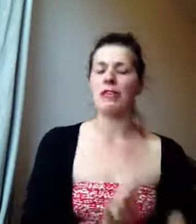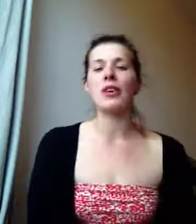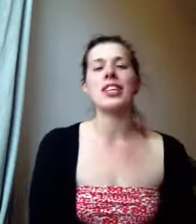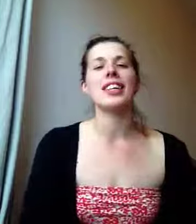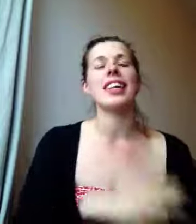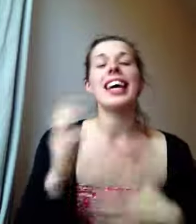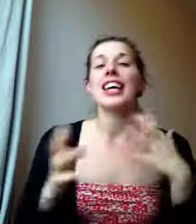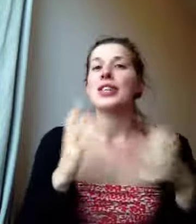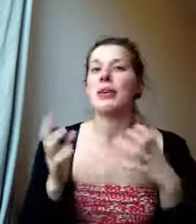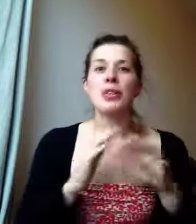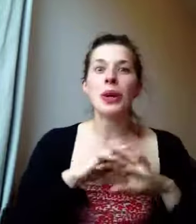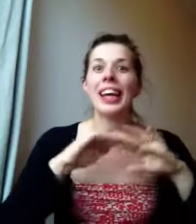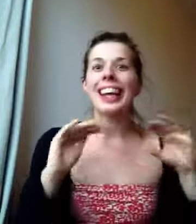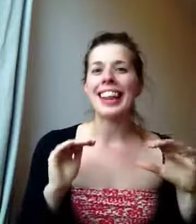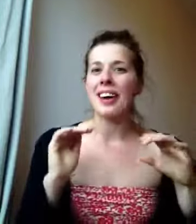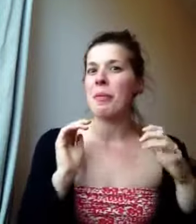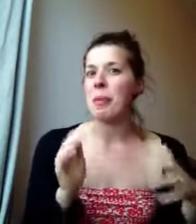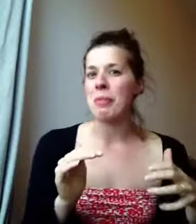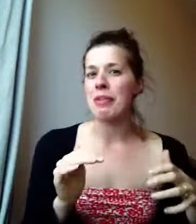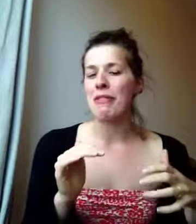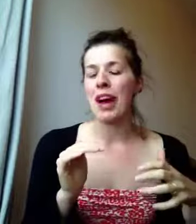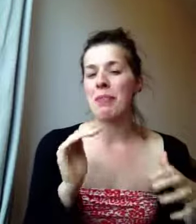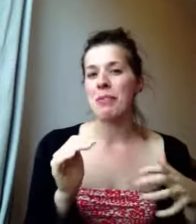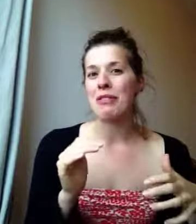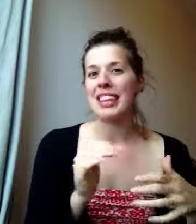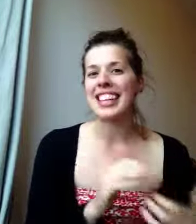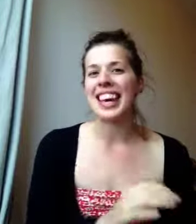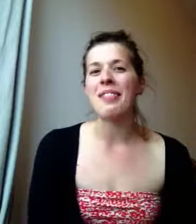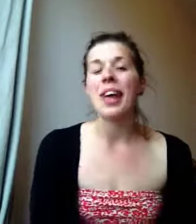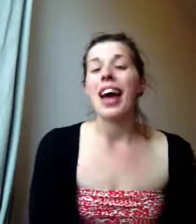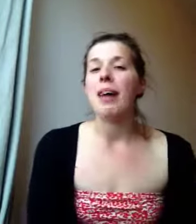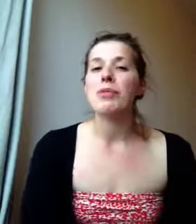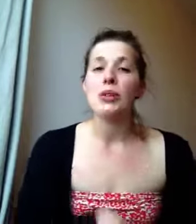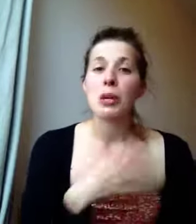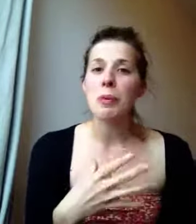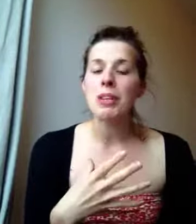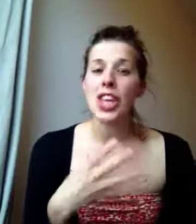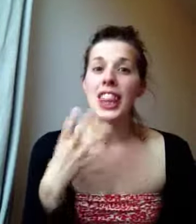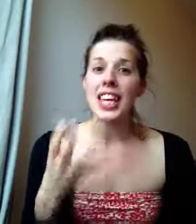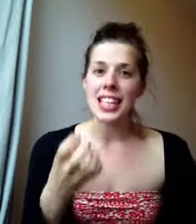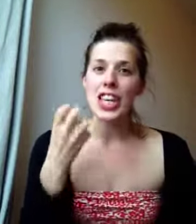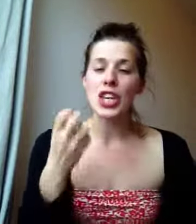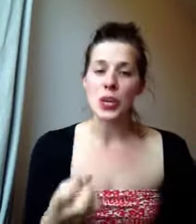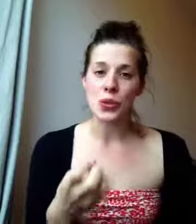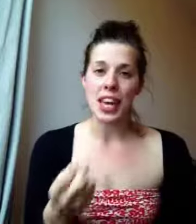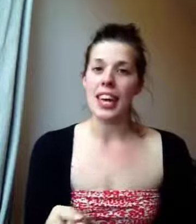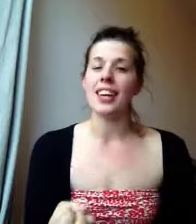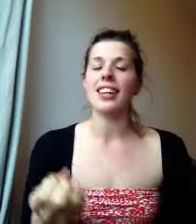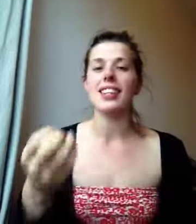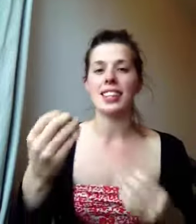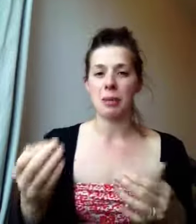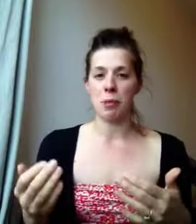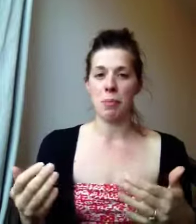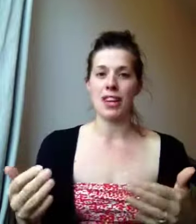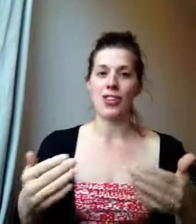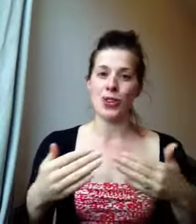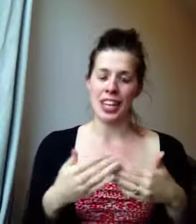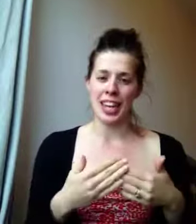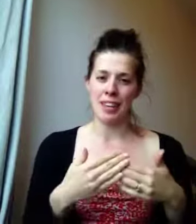avoided. So I'm just going to clear that up a bit briefly today. So supplements are things that you take to supplement your diet.